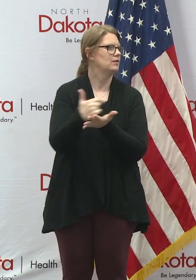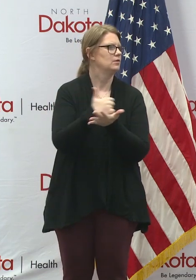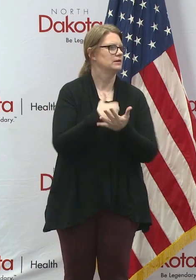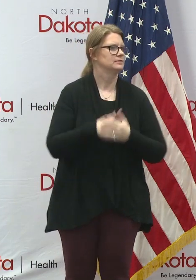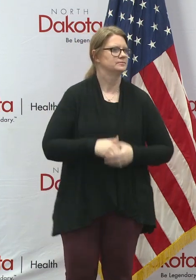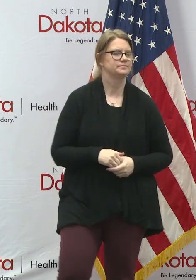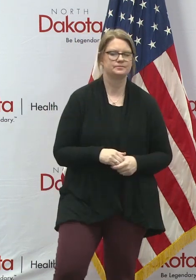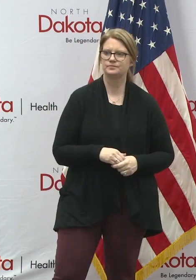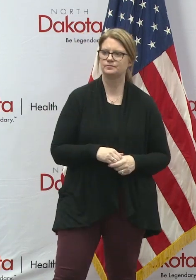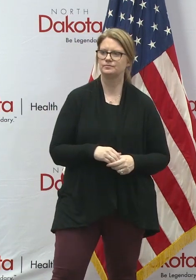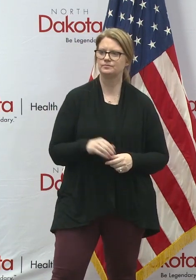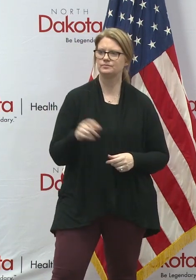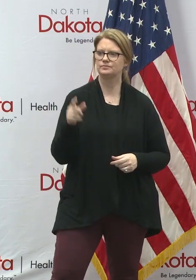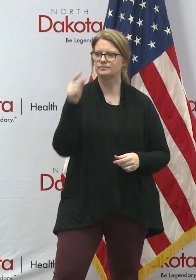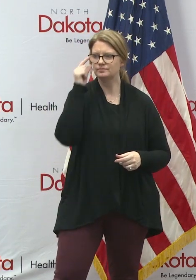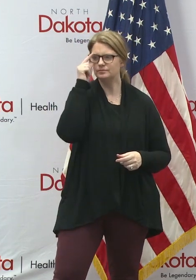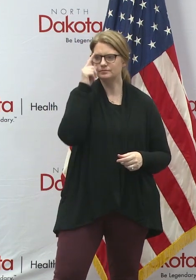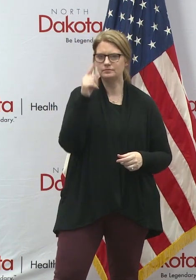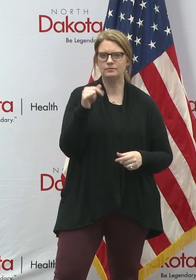Well, at